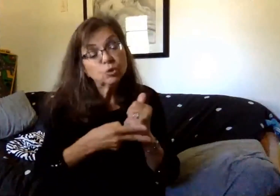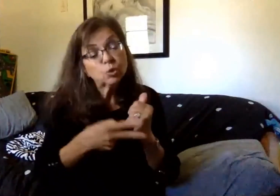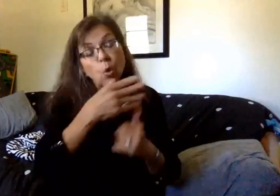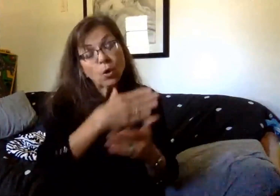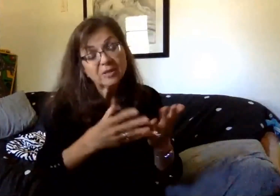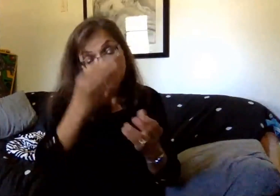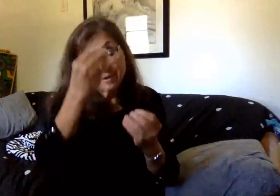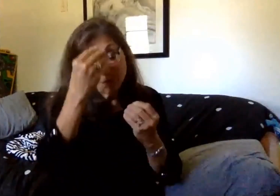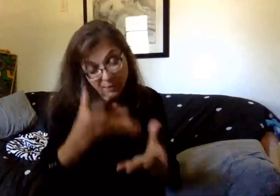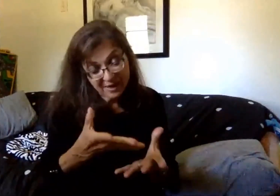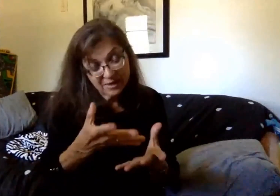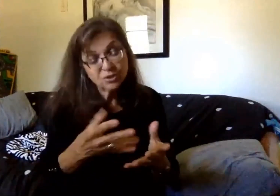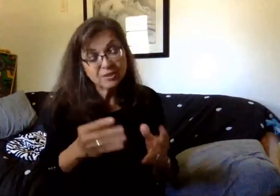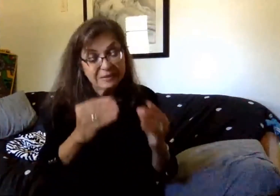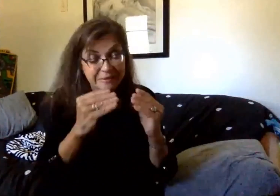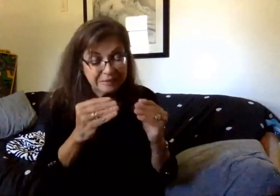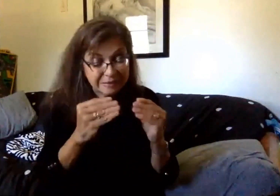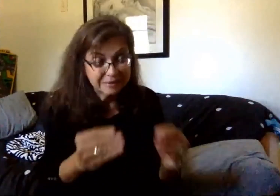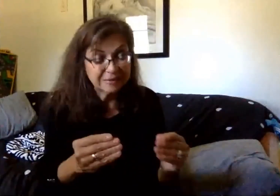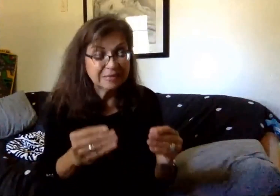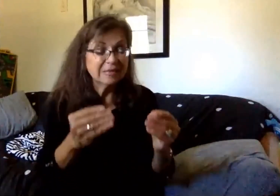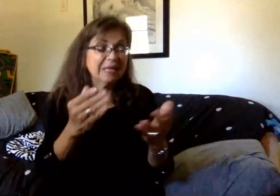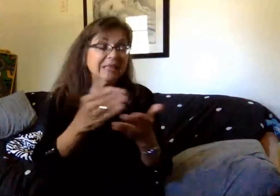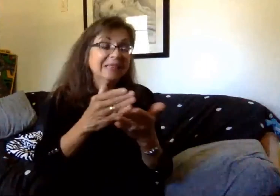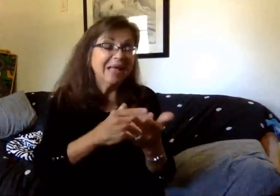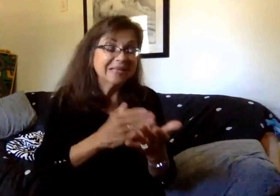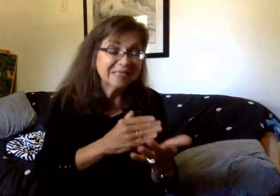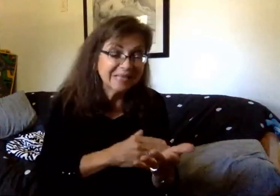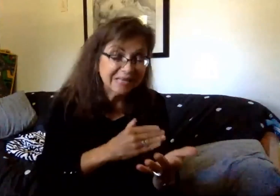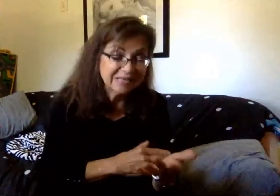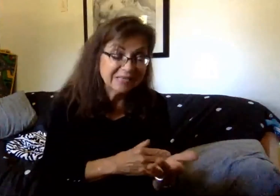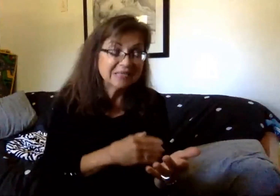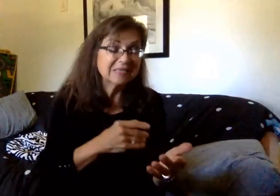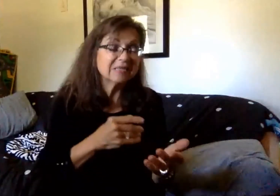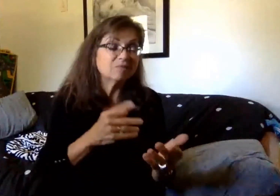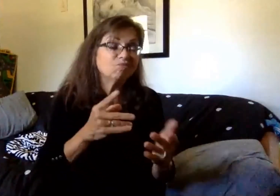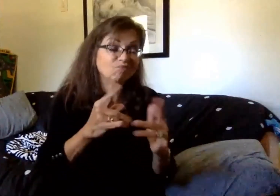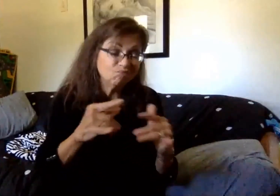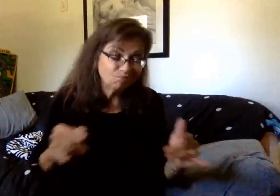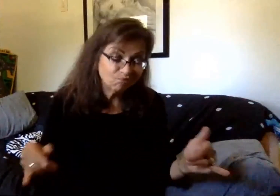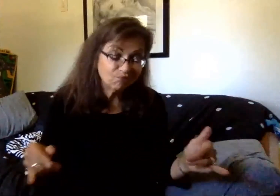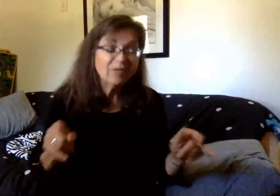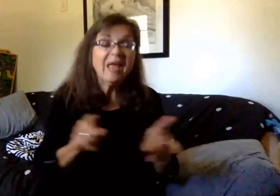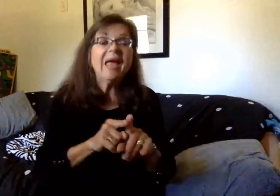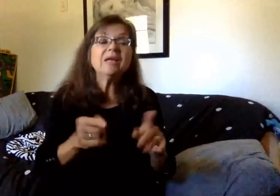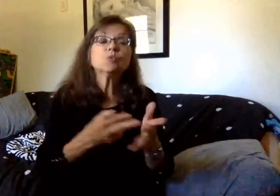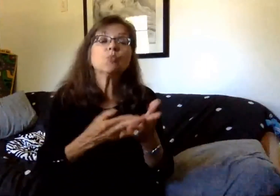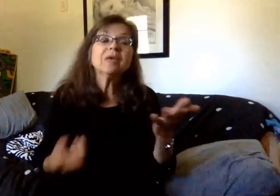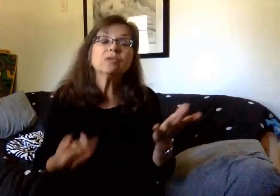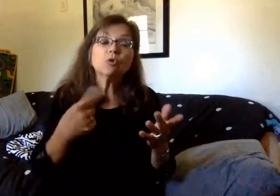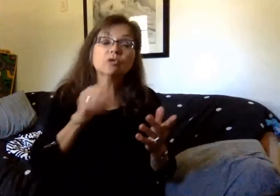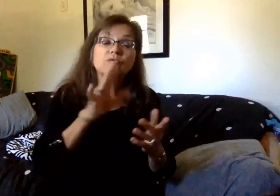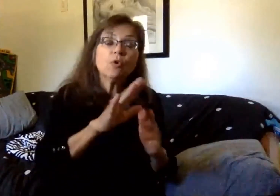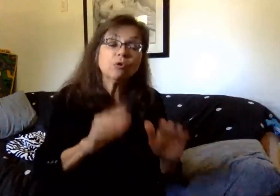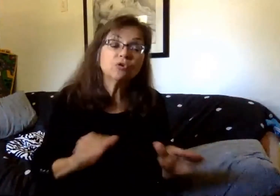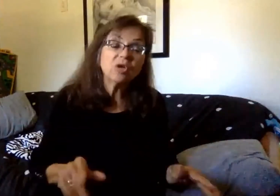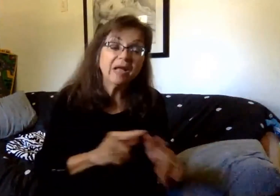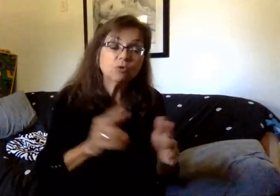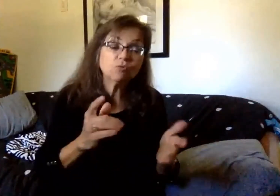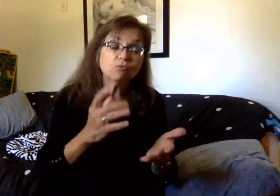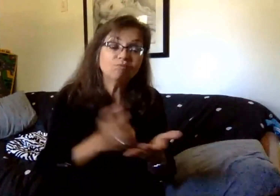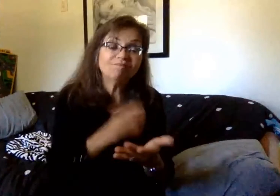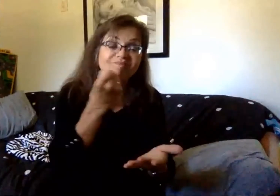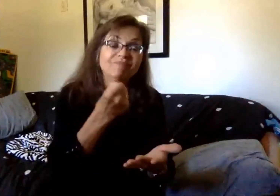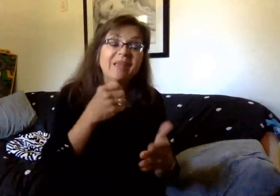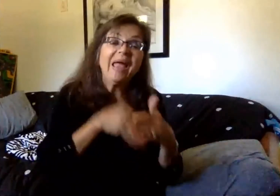lessons, instructional materials, etc., in our school as resource for your child to access. So, will